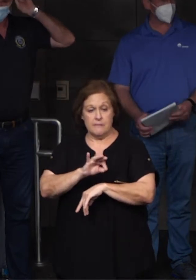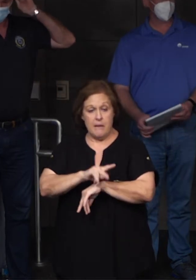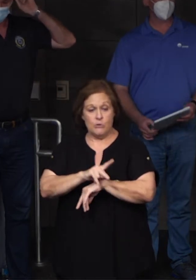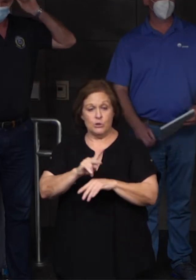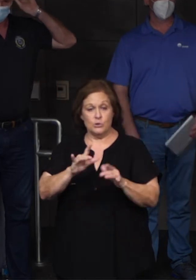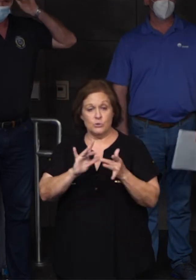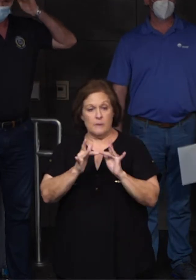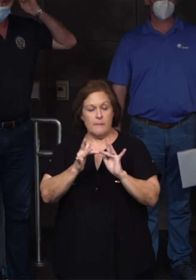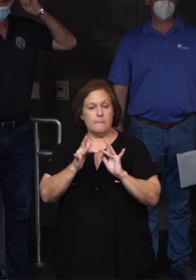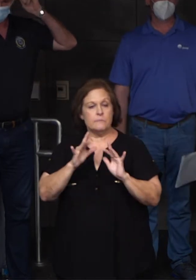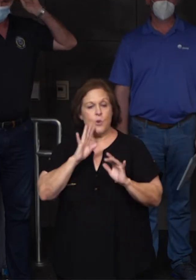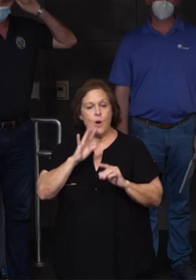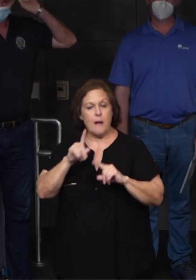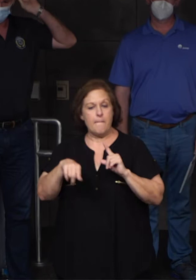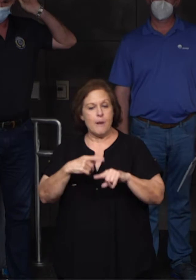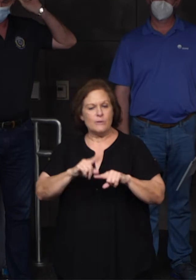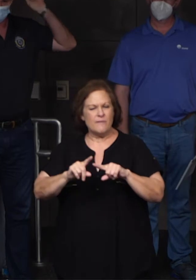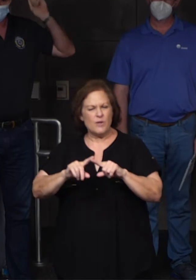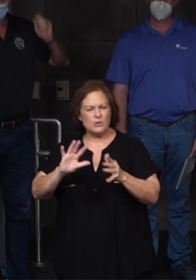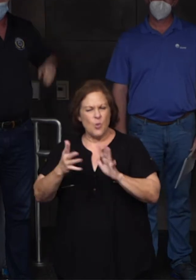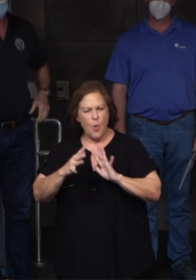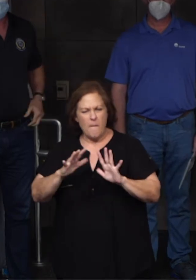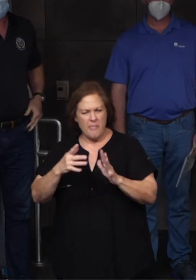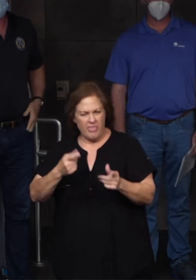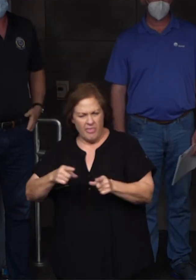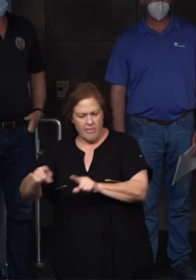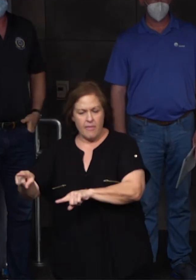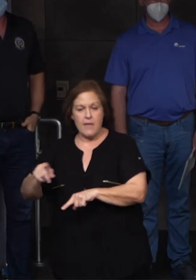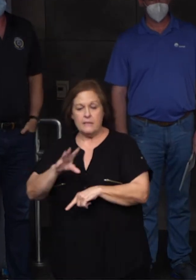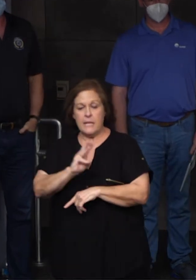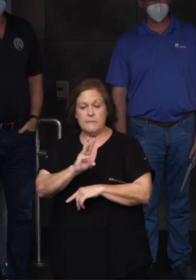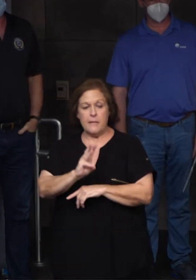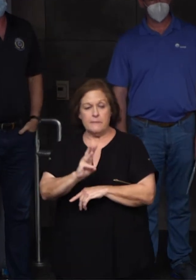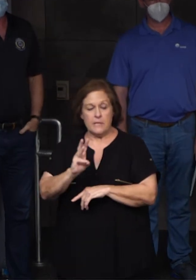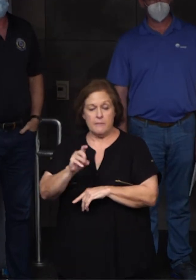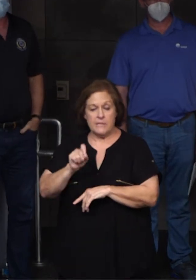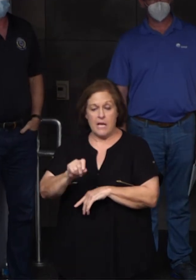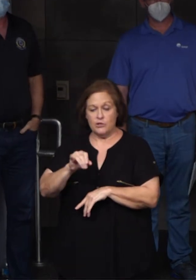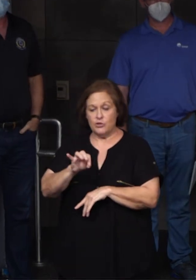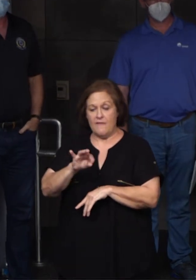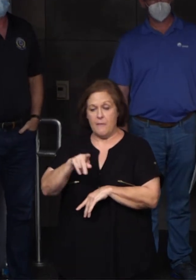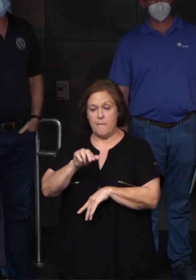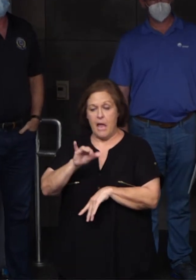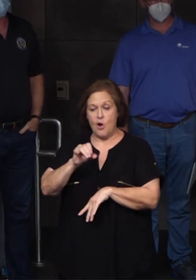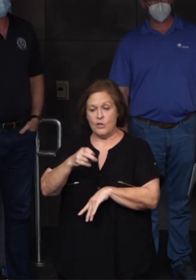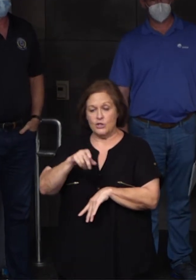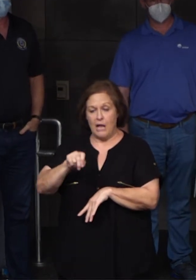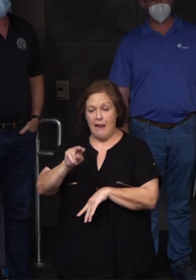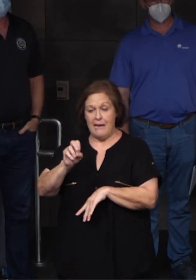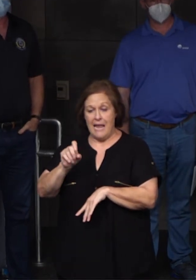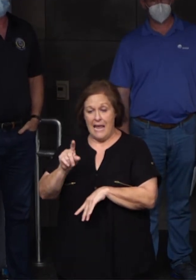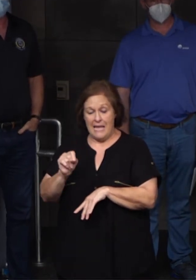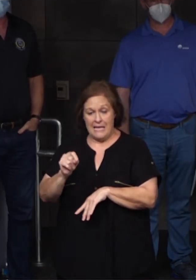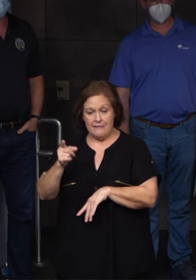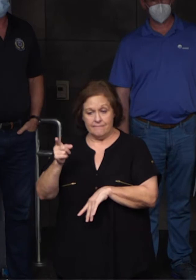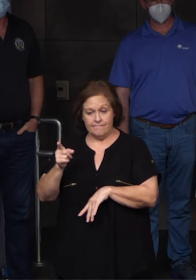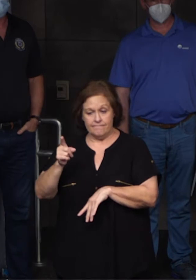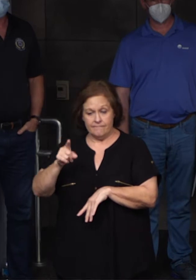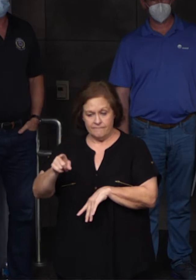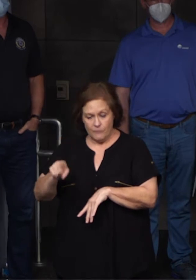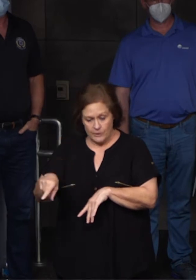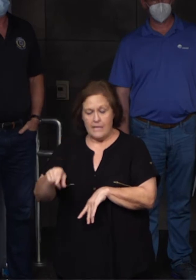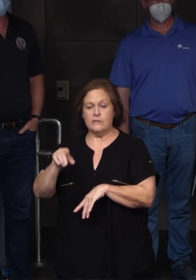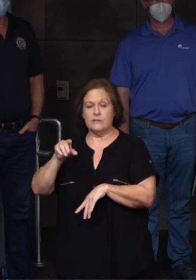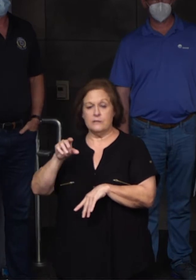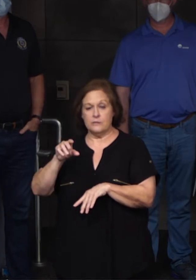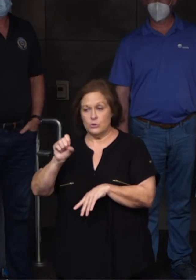to inform about all storm-related activity. It's www.jeffparish.net forward slash storm.